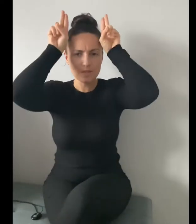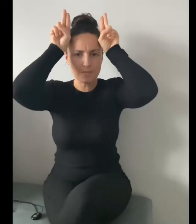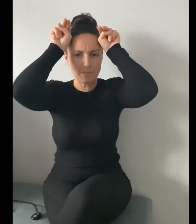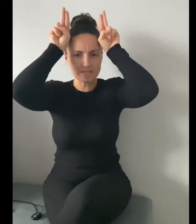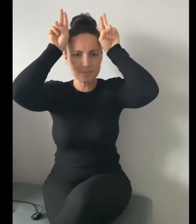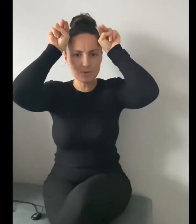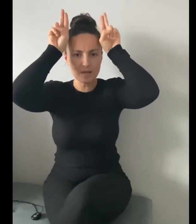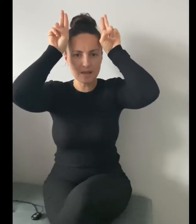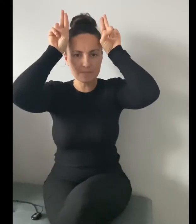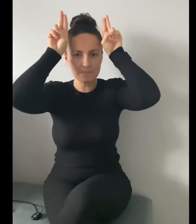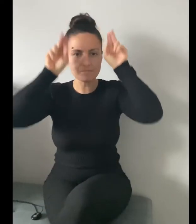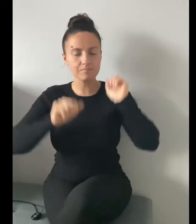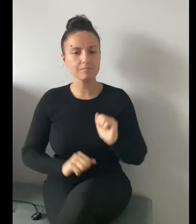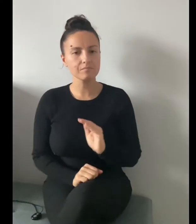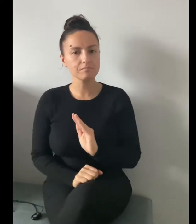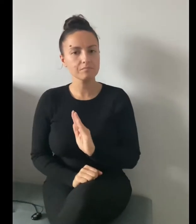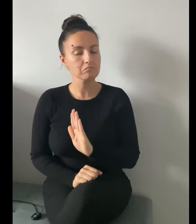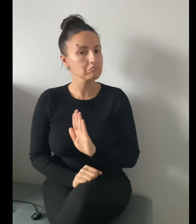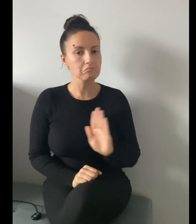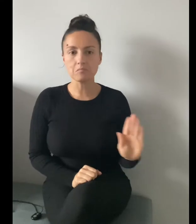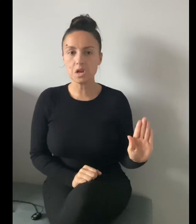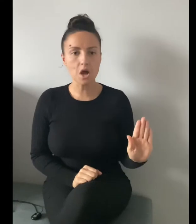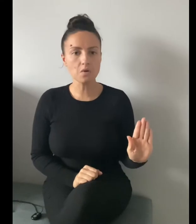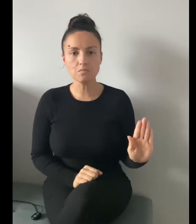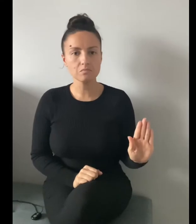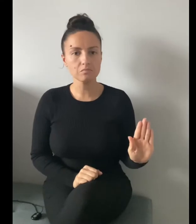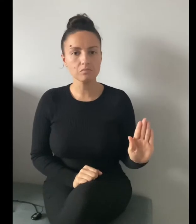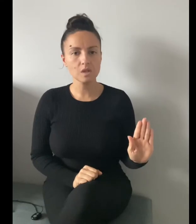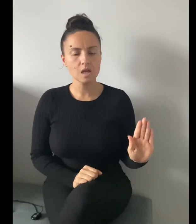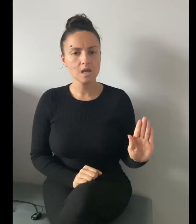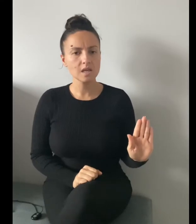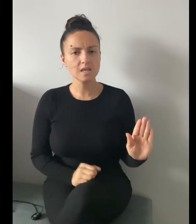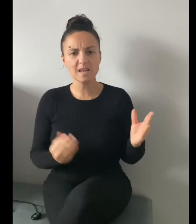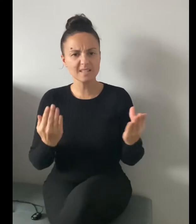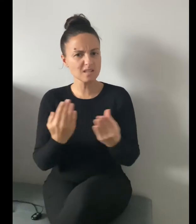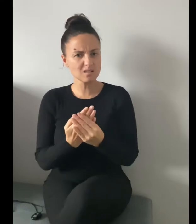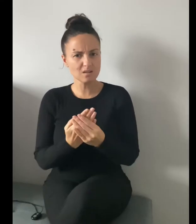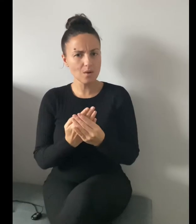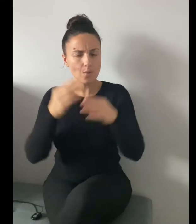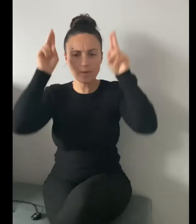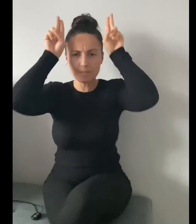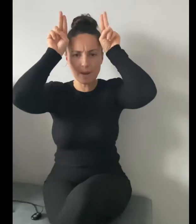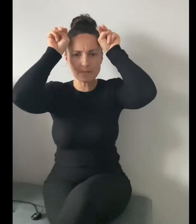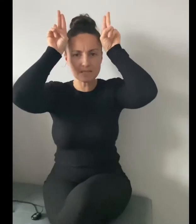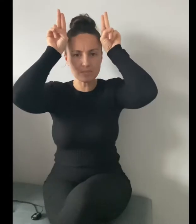Babbity Bunny? No he isn't with Babbity Bunny.